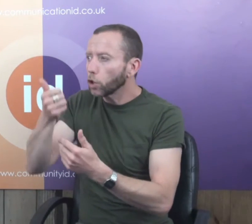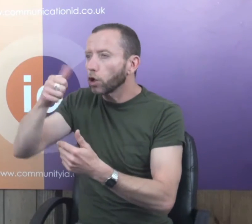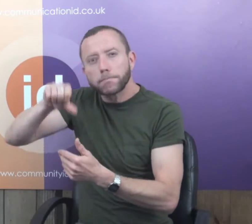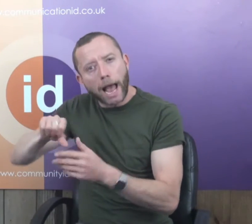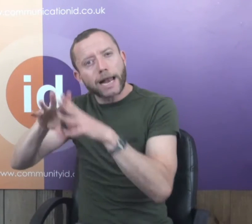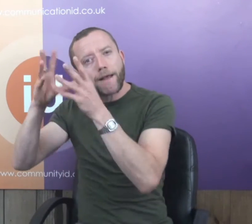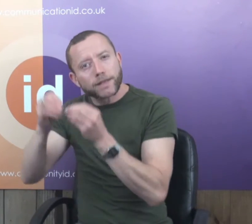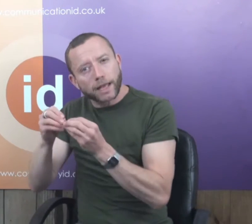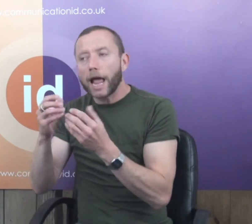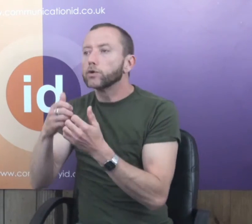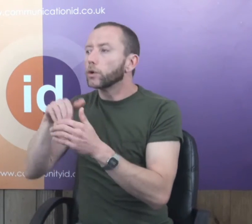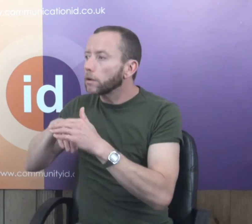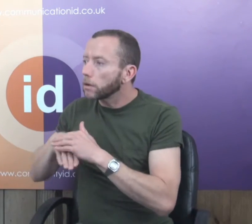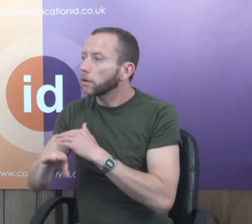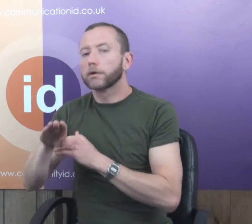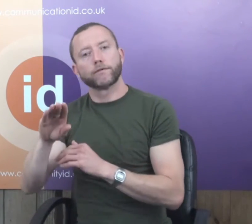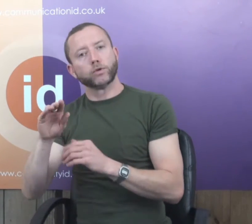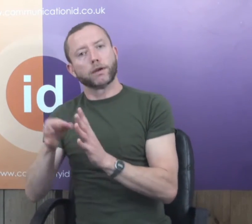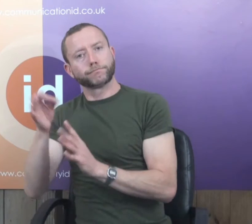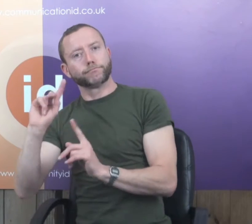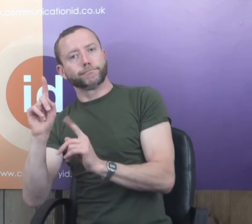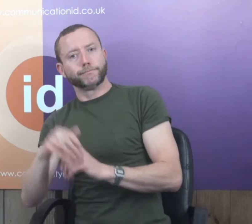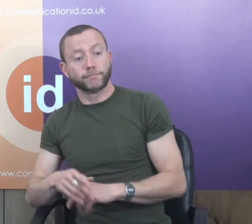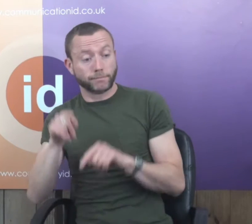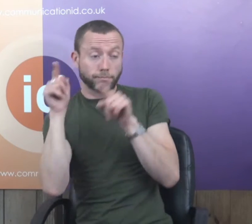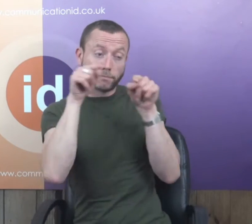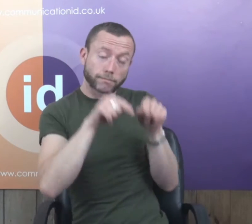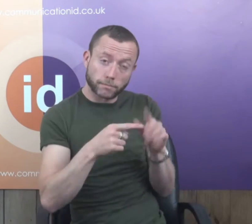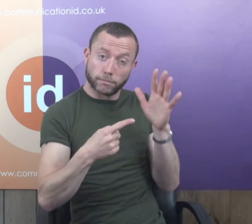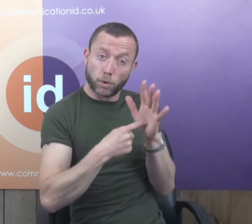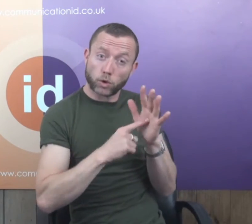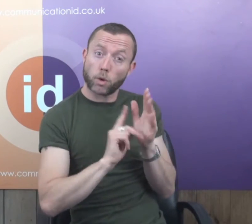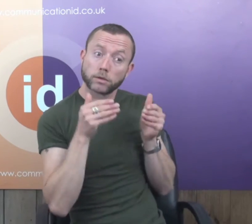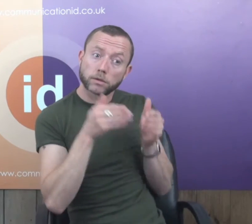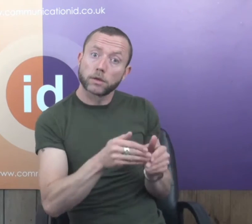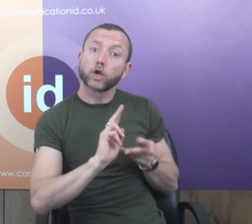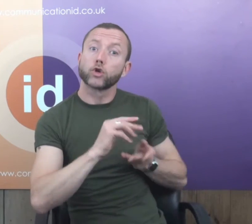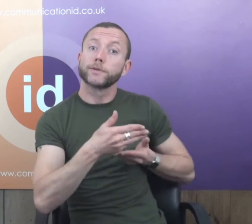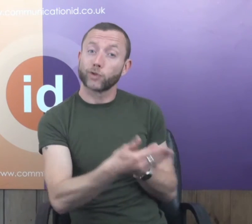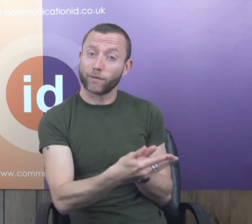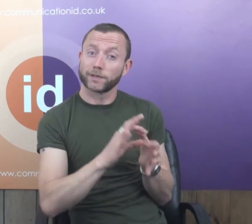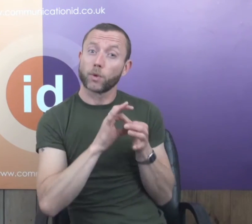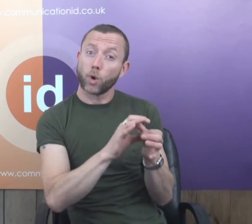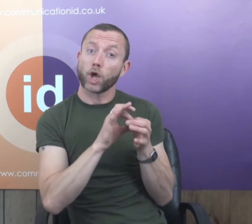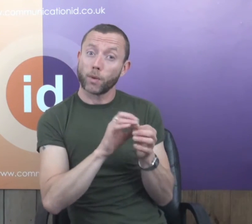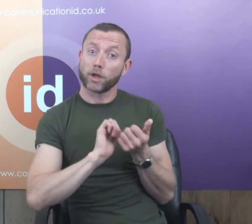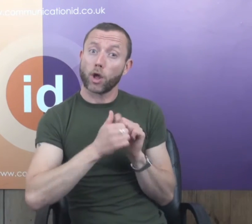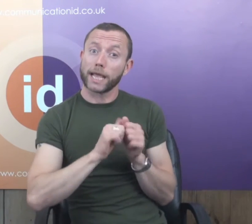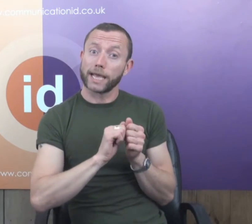impact of them and doing an overall assessment and thinking about future ideas. It was also really important for me to